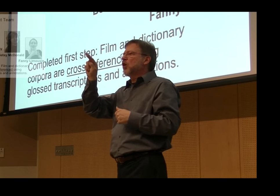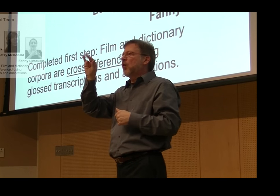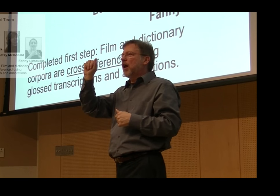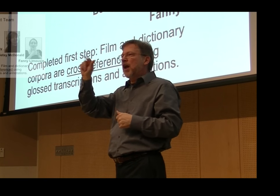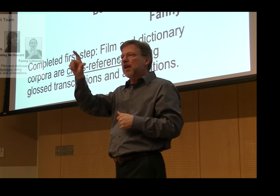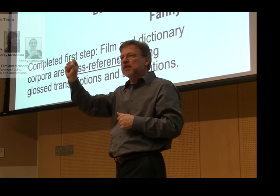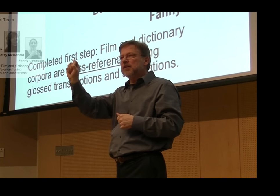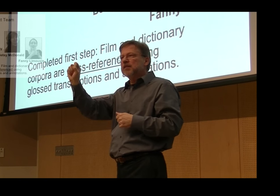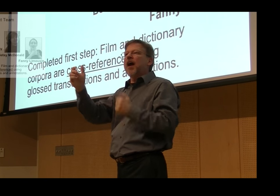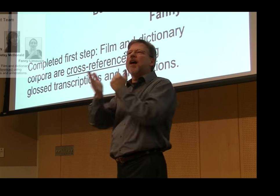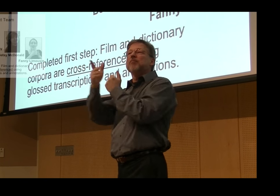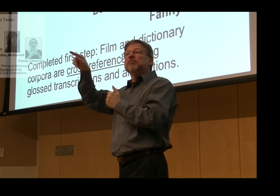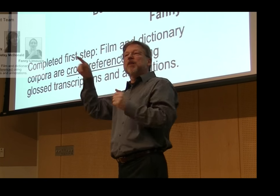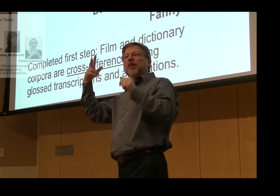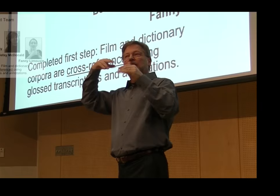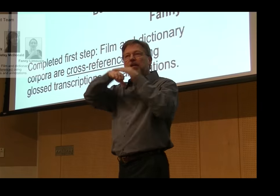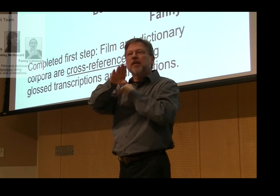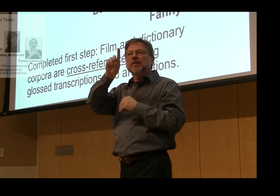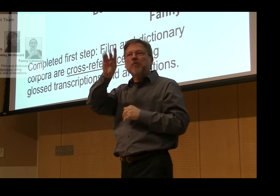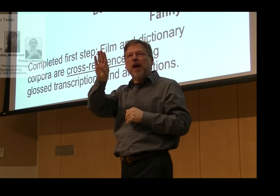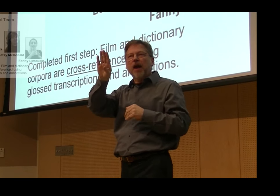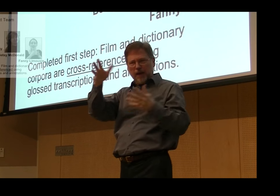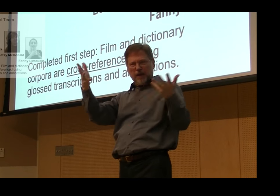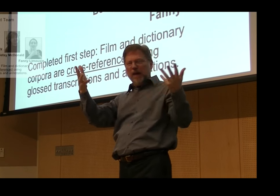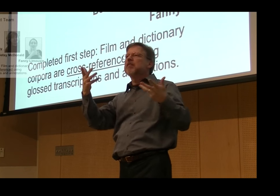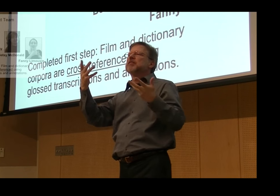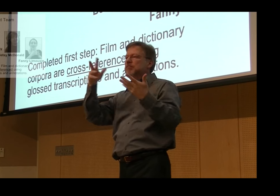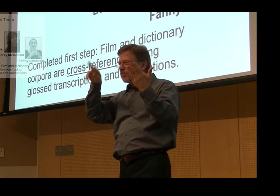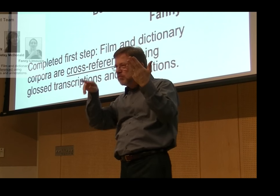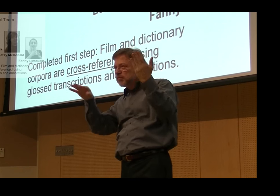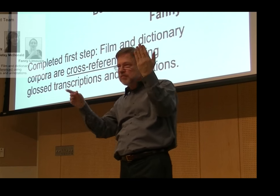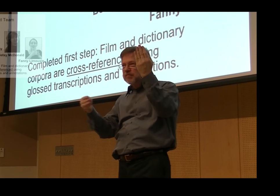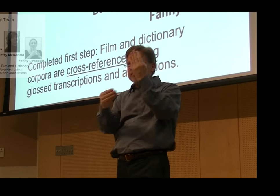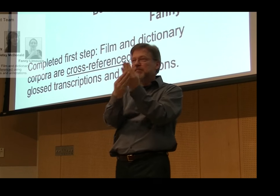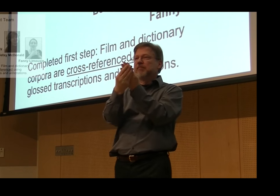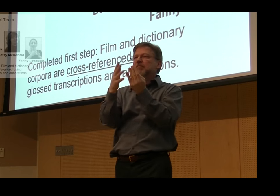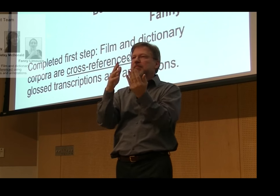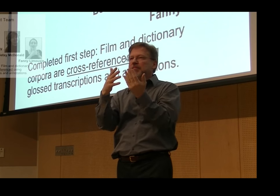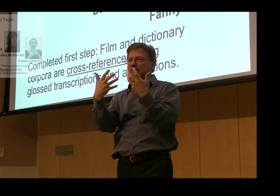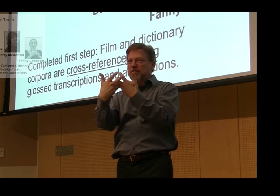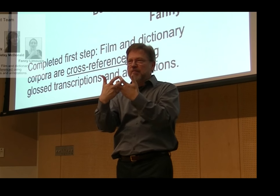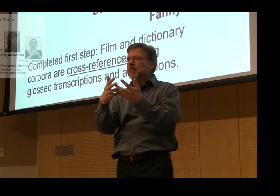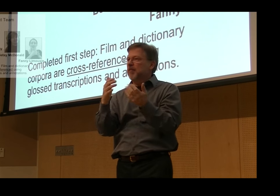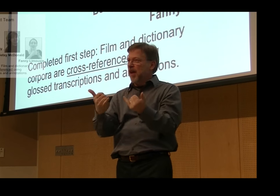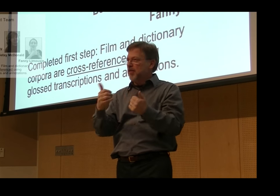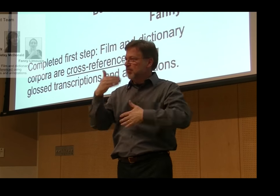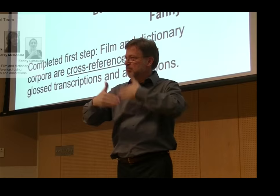Betsy McDonald assisted with developing the tutorials in order for people to be able to use the